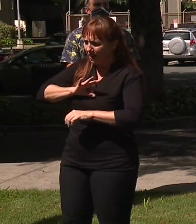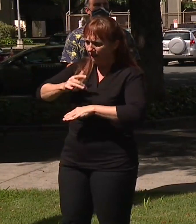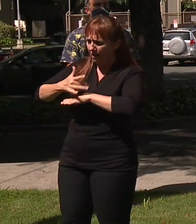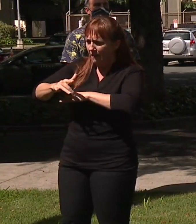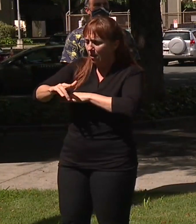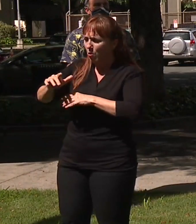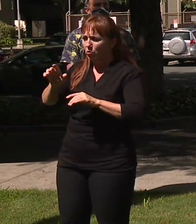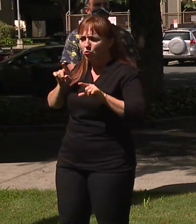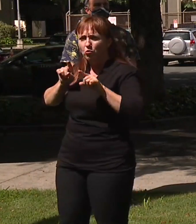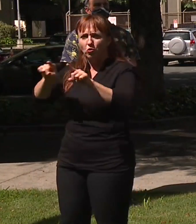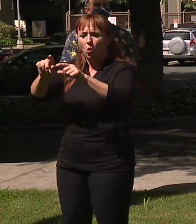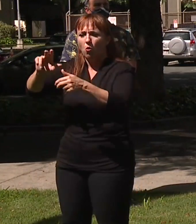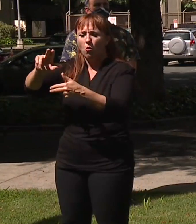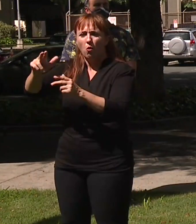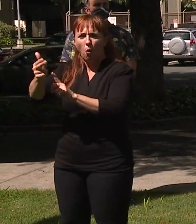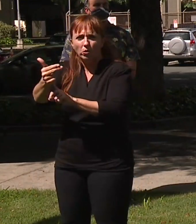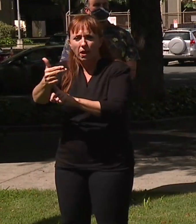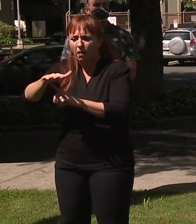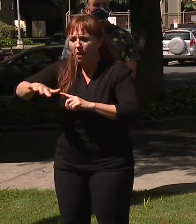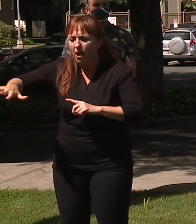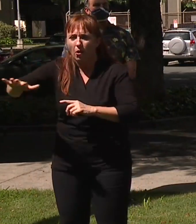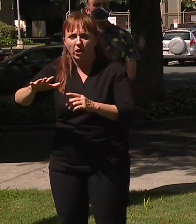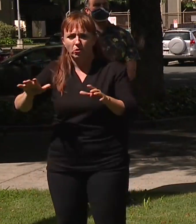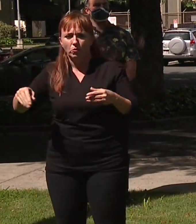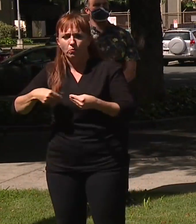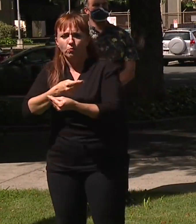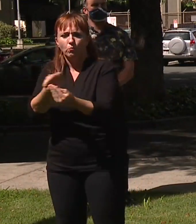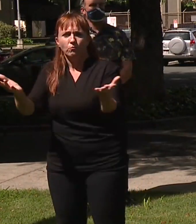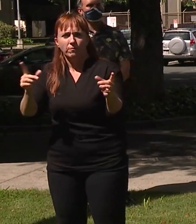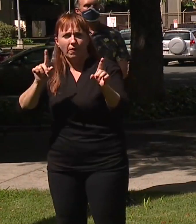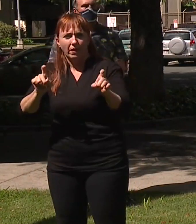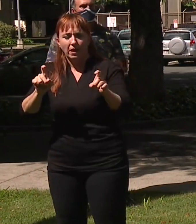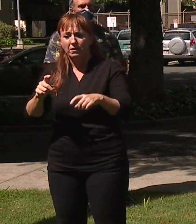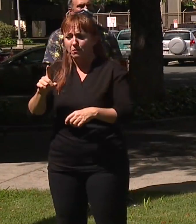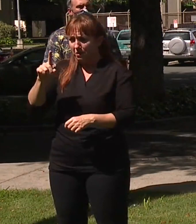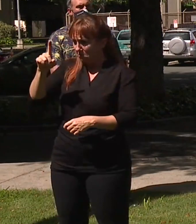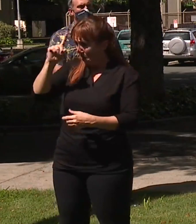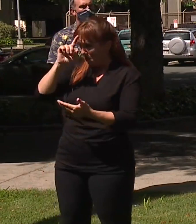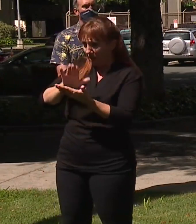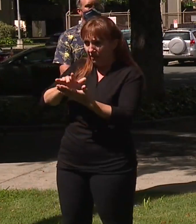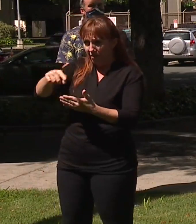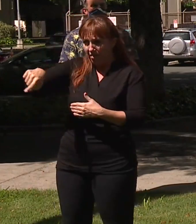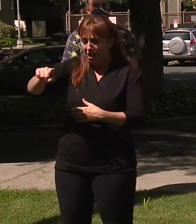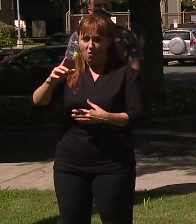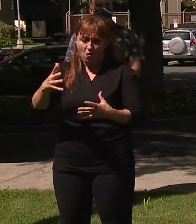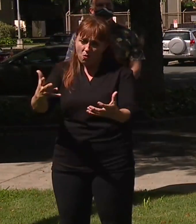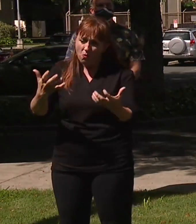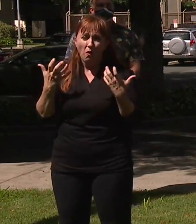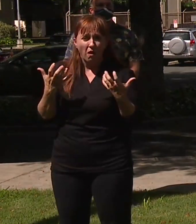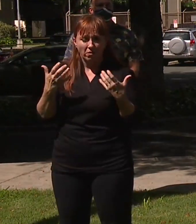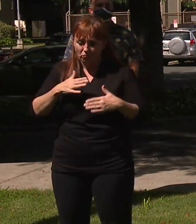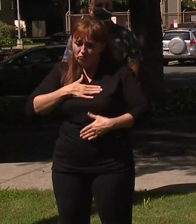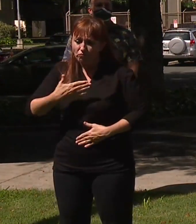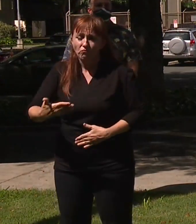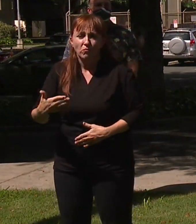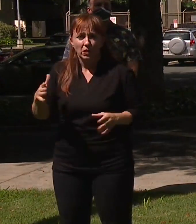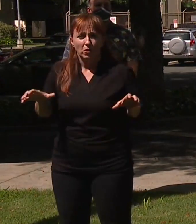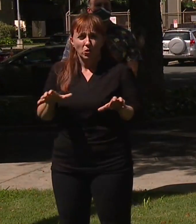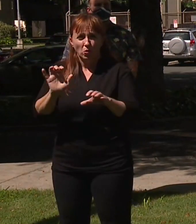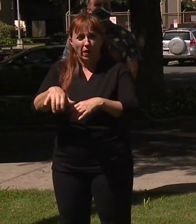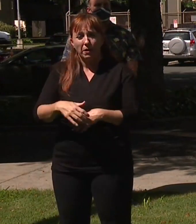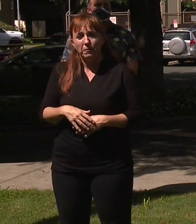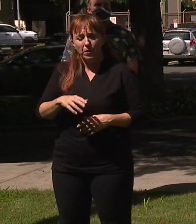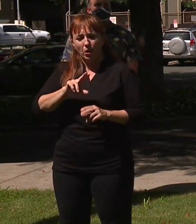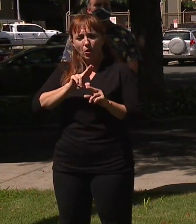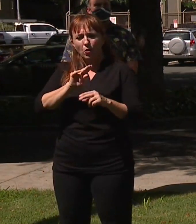resort areas conducting the tests. But I would bet the resort area workers would welcome such a testing program. I think the unions that